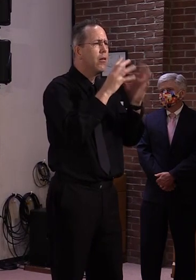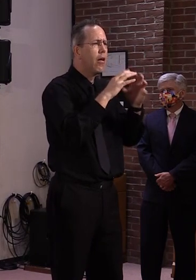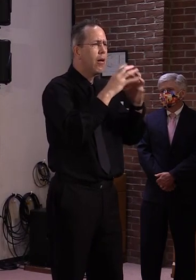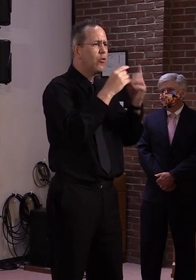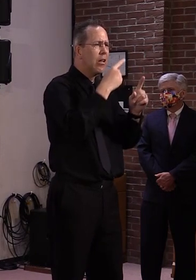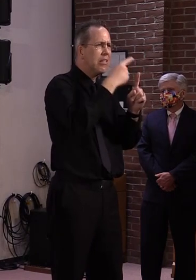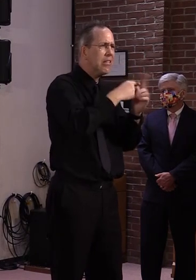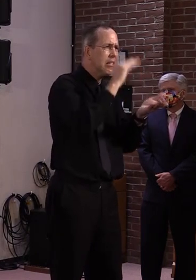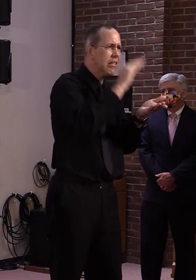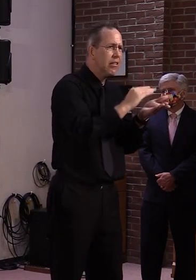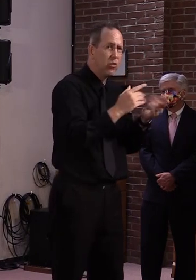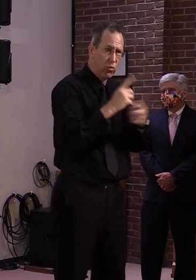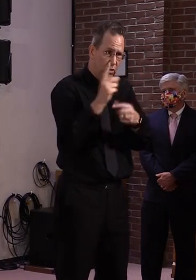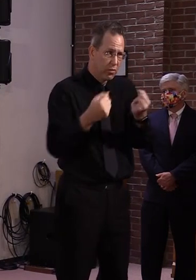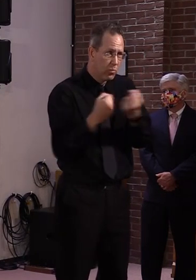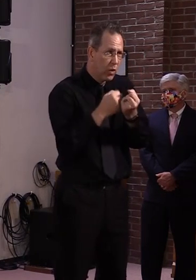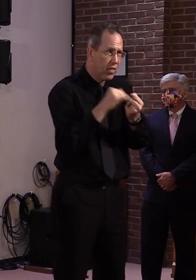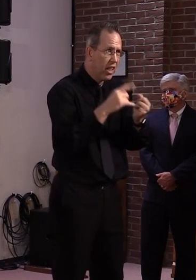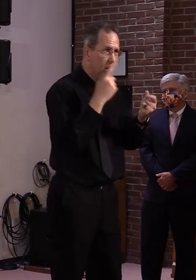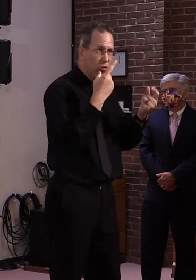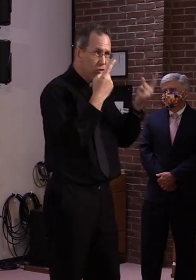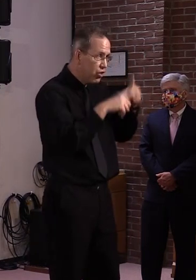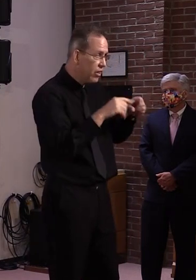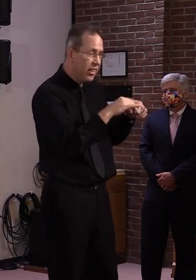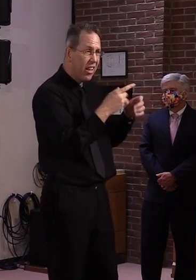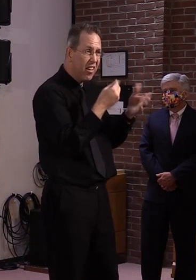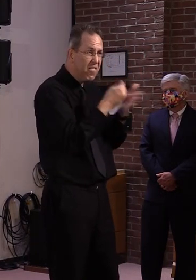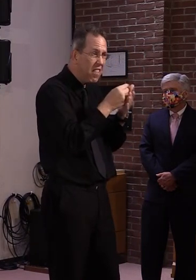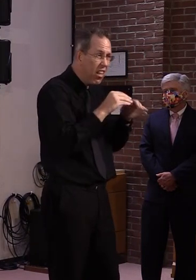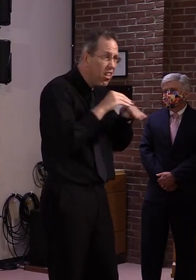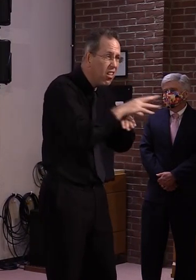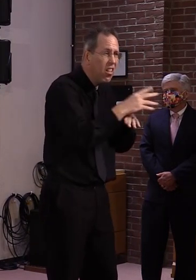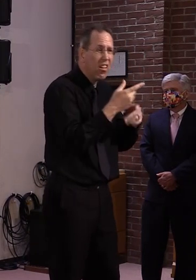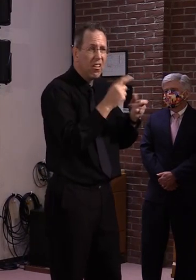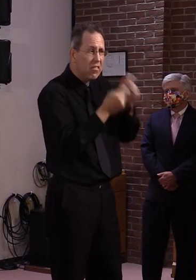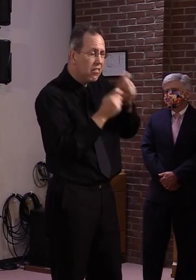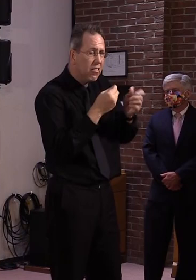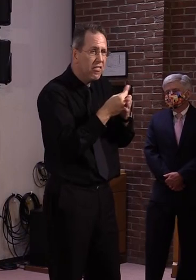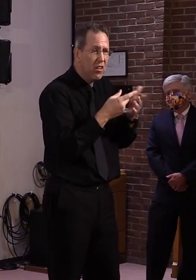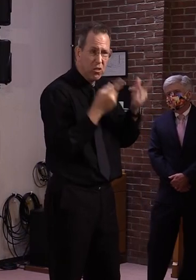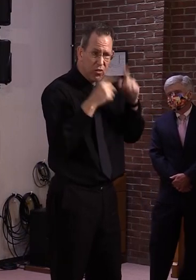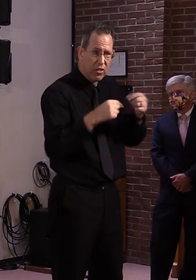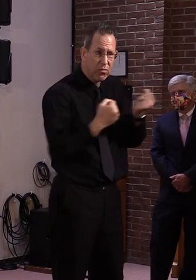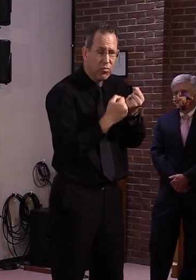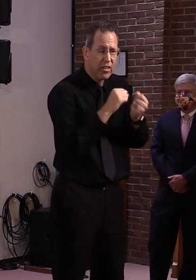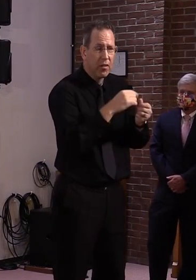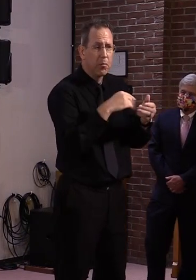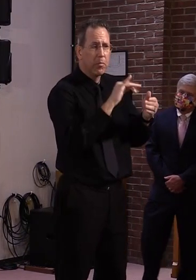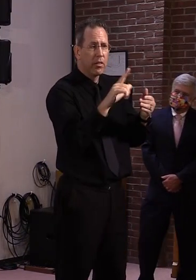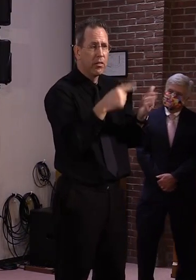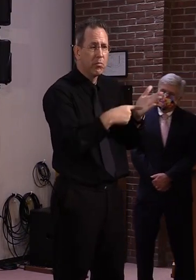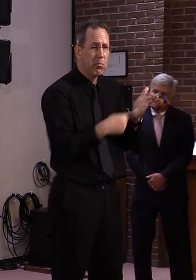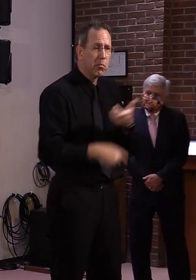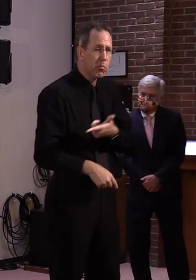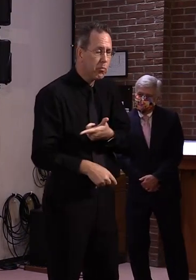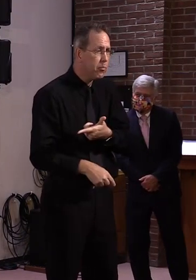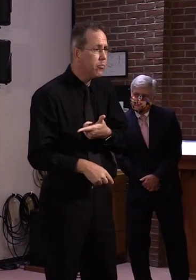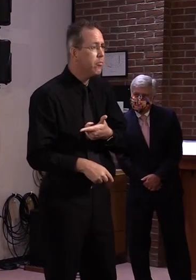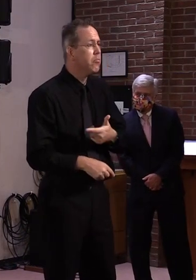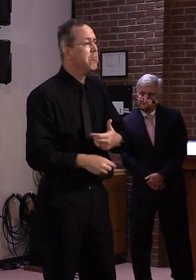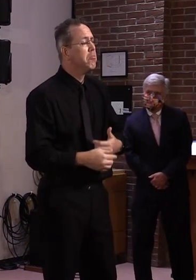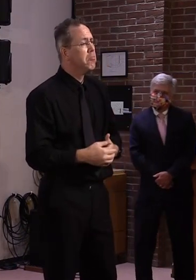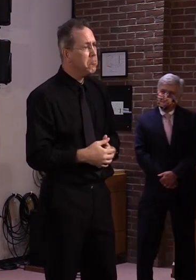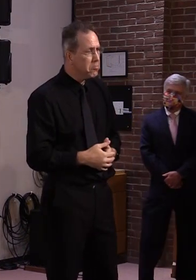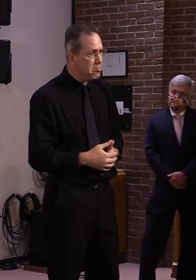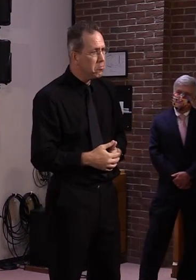were I think as I stated earlier, we were on a path where I thought we found consensus where we